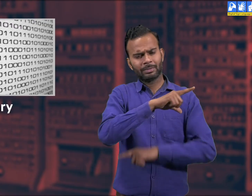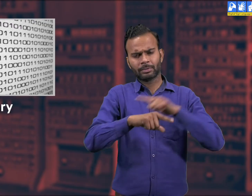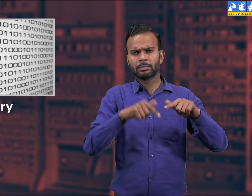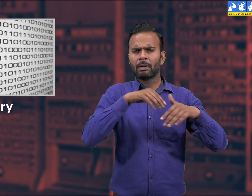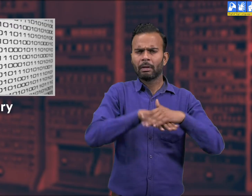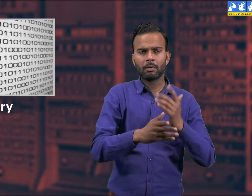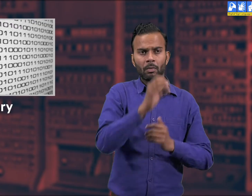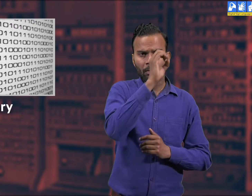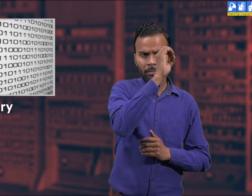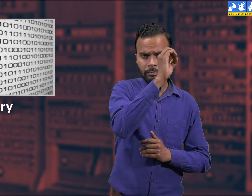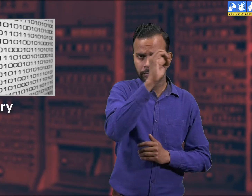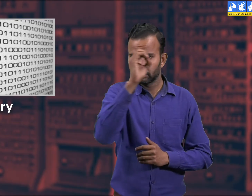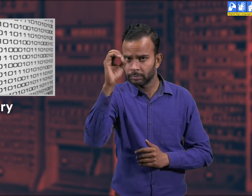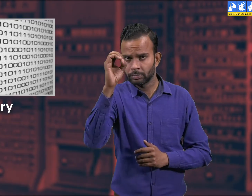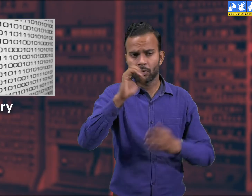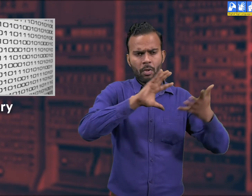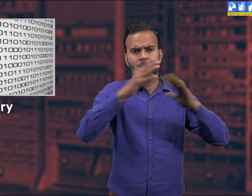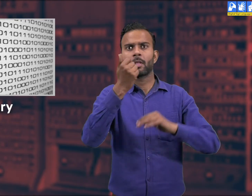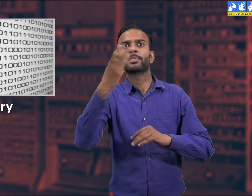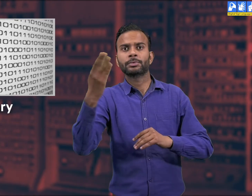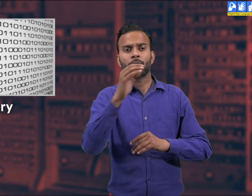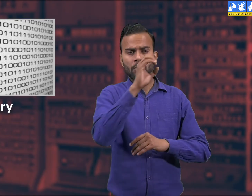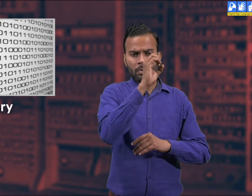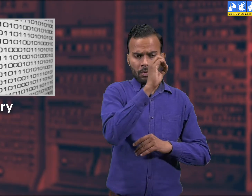combination of 0 and 1 integers computers only.